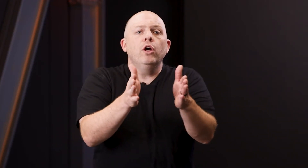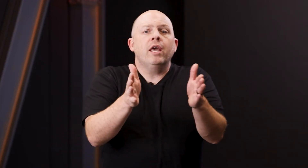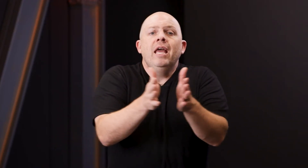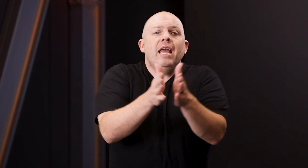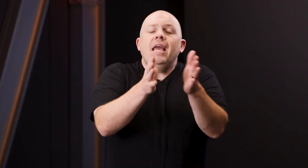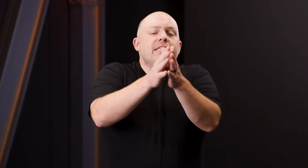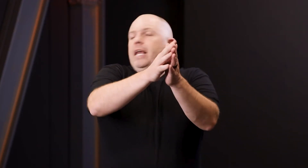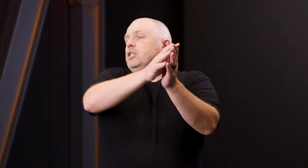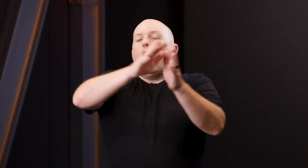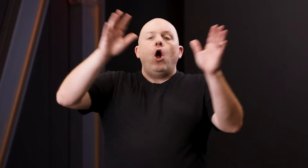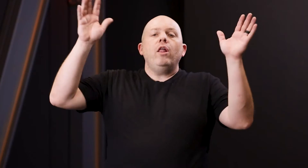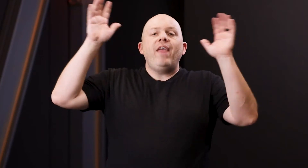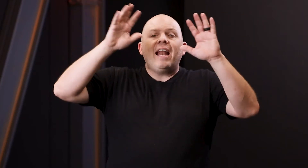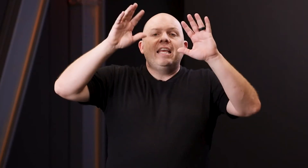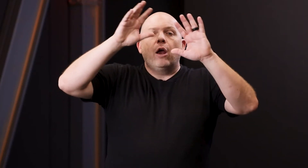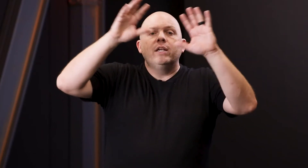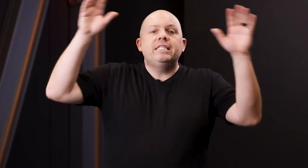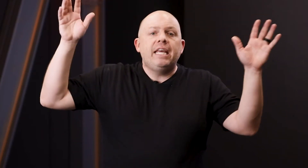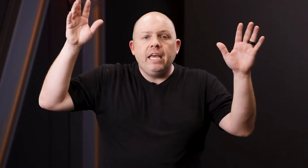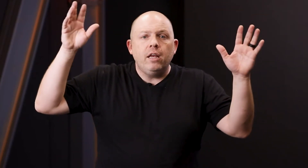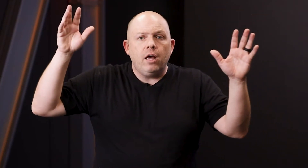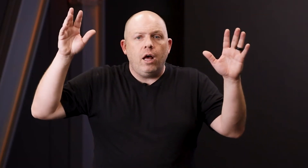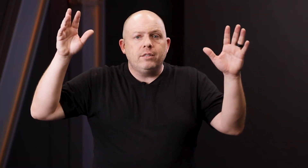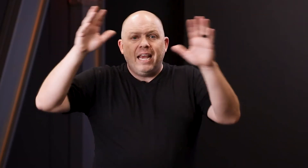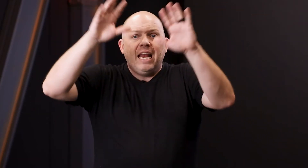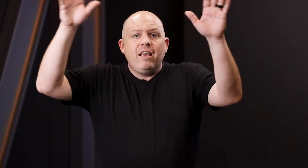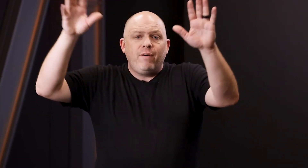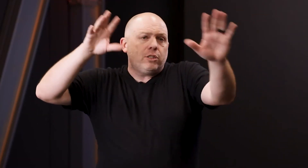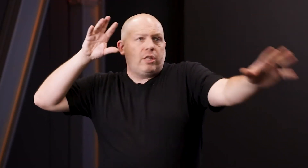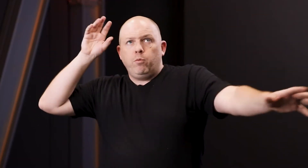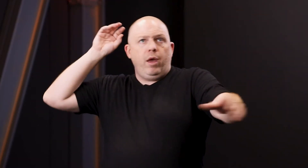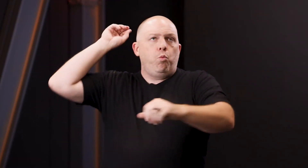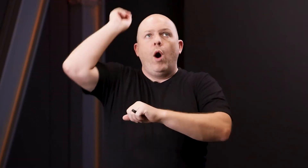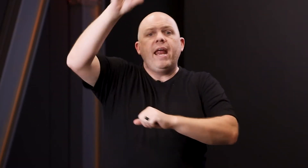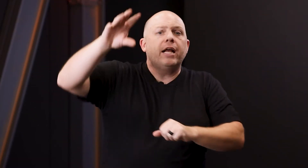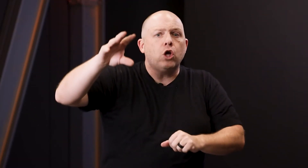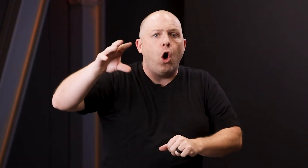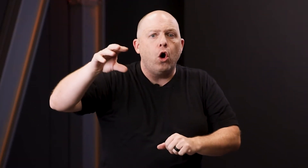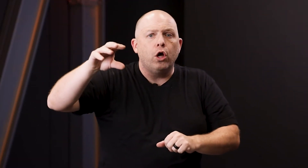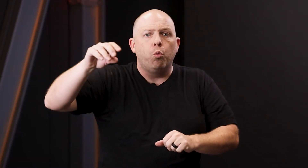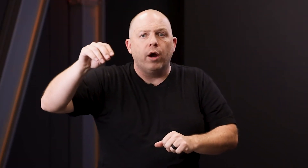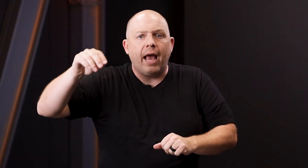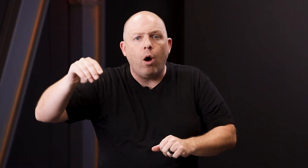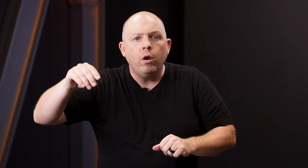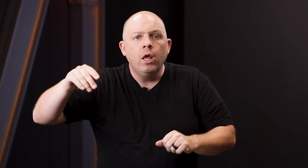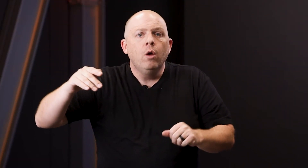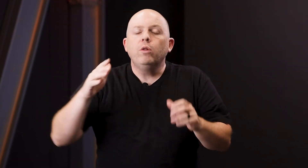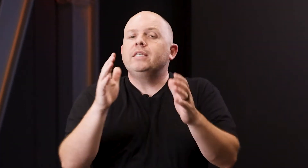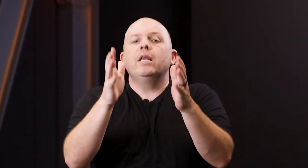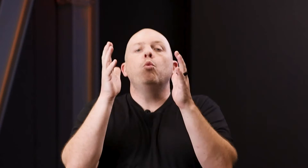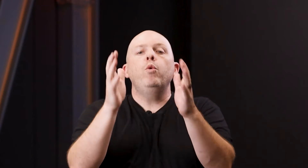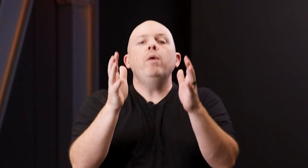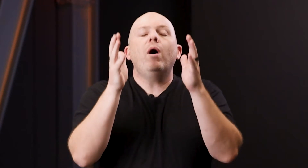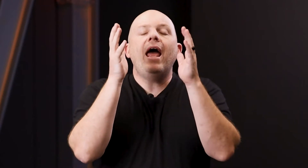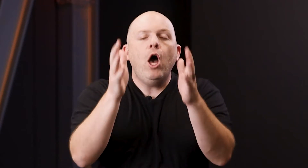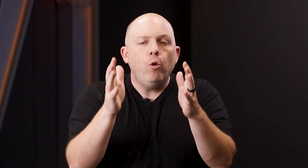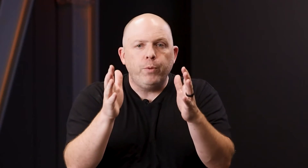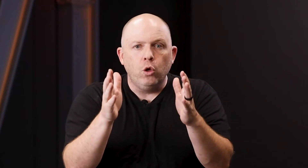look, is all of that guaranteed to any of us that one day it's all gonna work out? Well, listen, we wanna help you